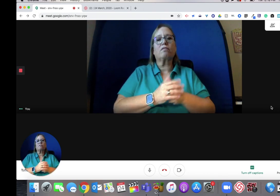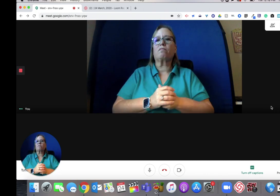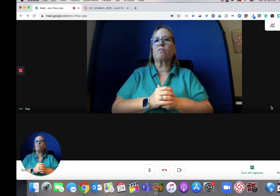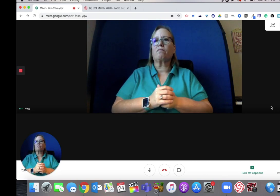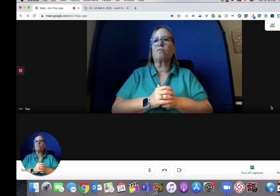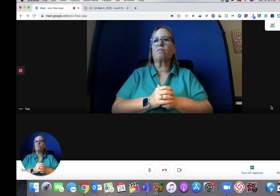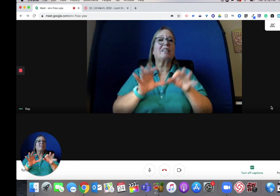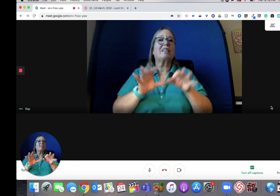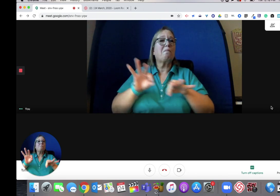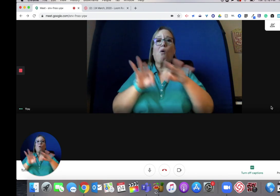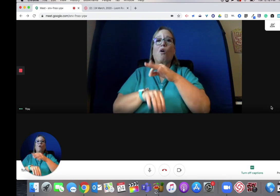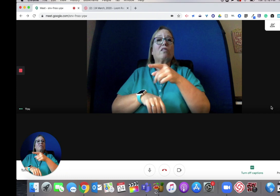sentences.